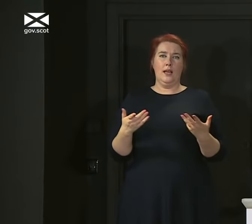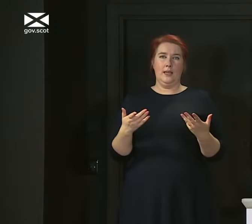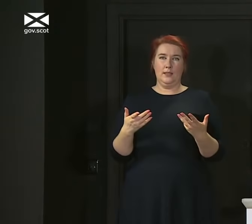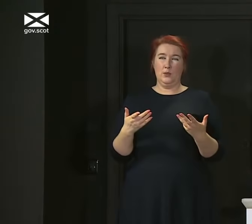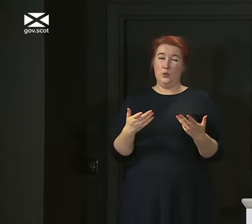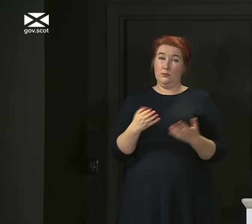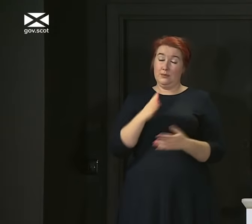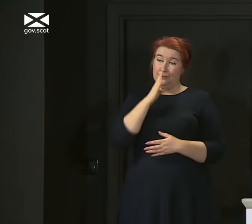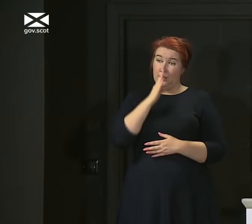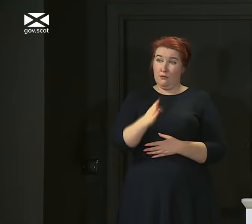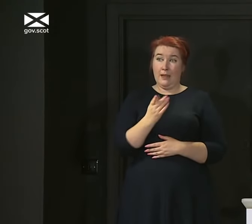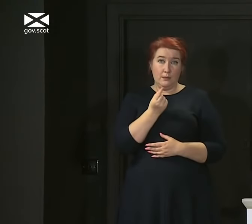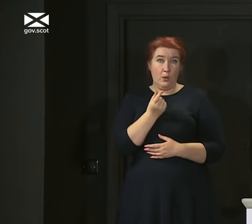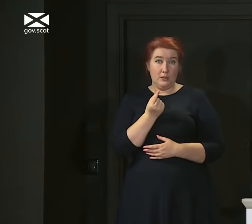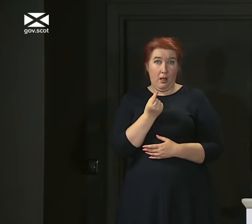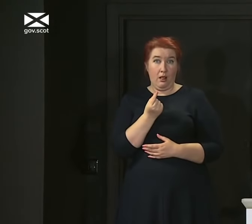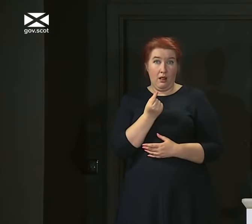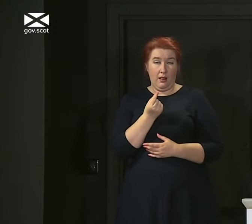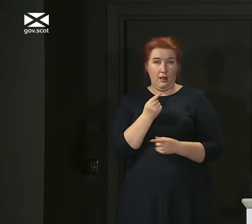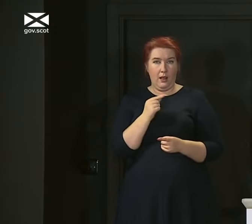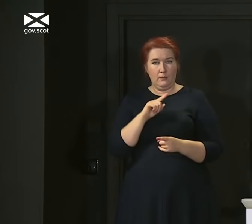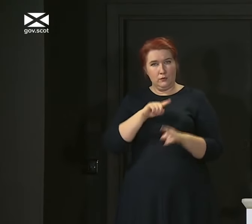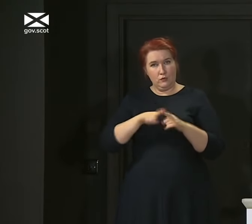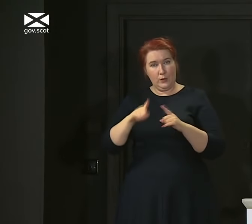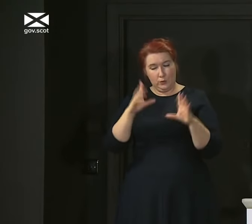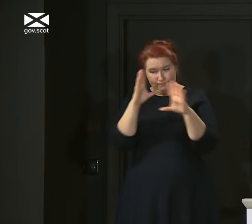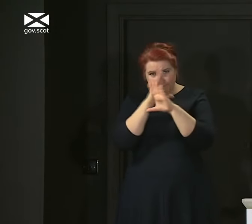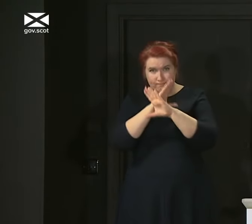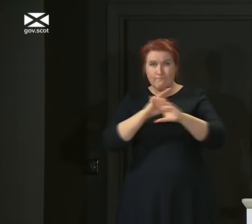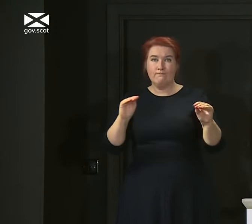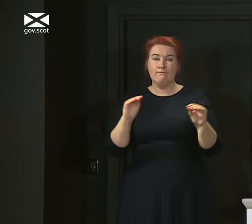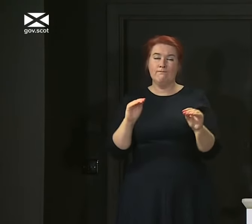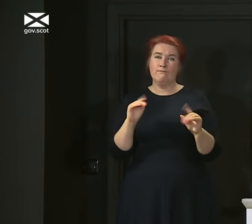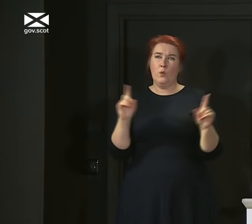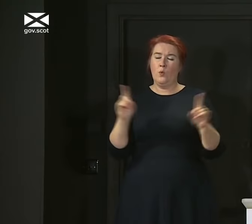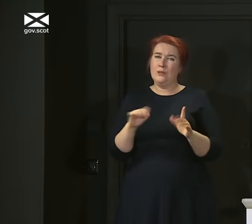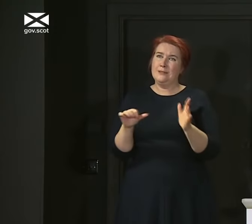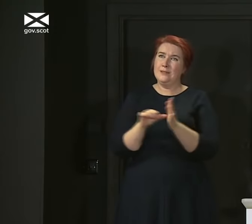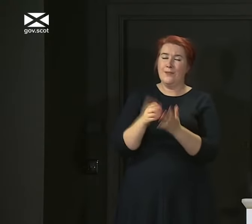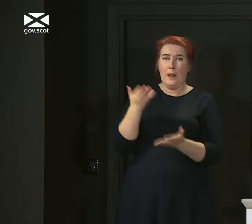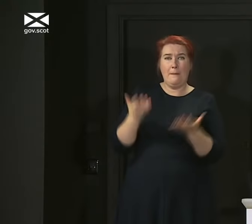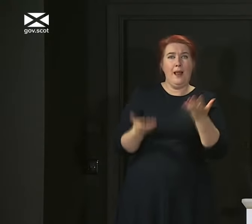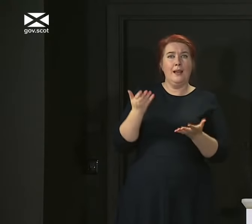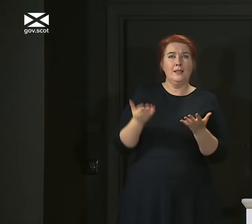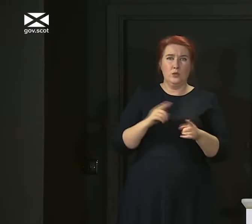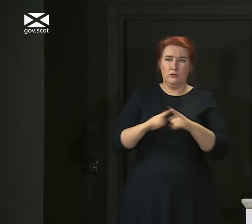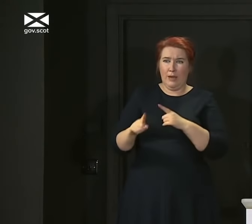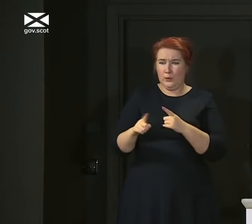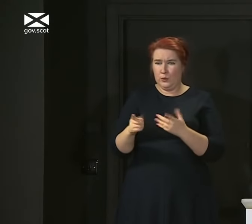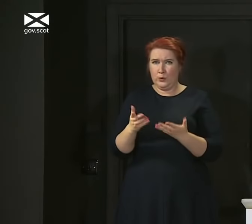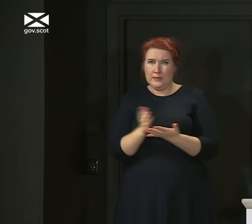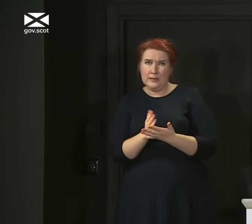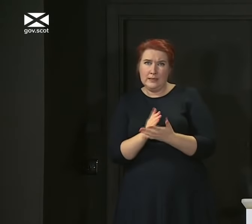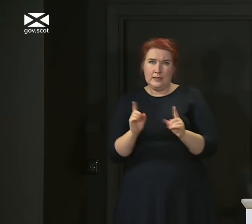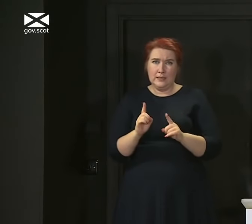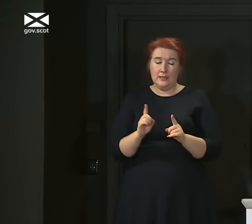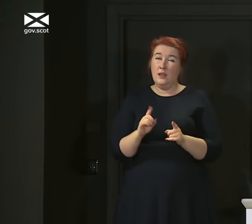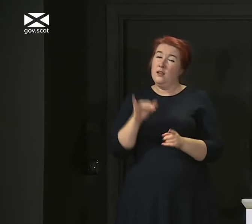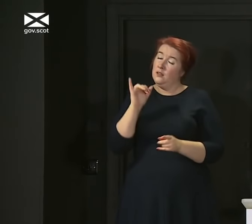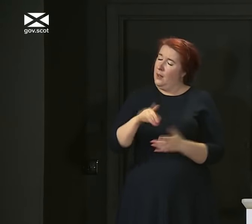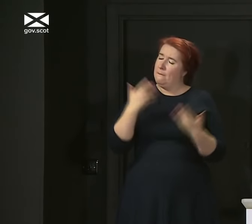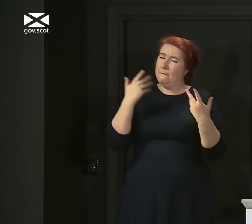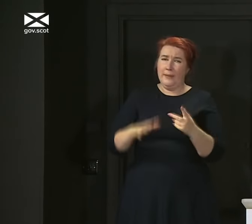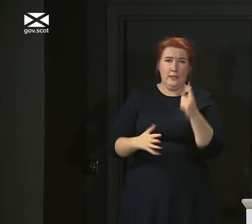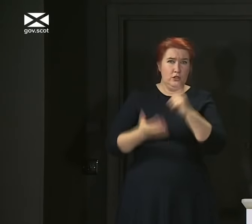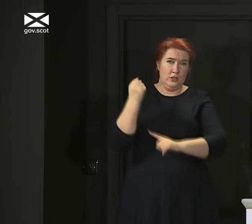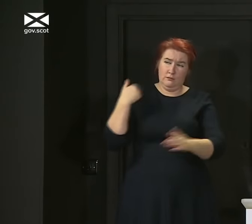directly as possible, communicate some of the difficult balances we're trying to strike. We have made huge, huge progress in